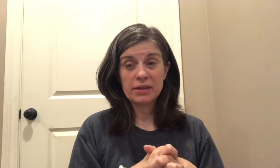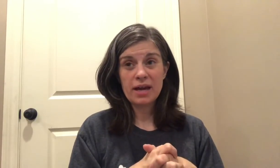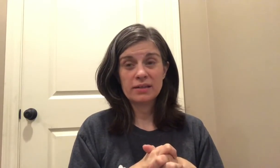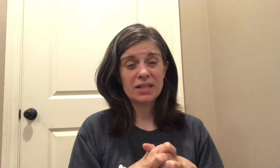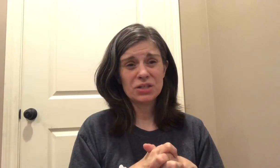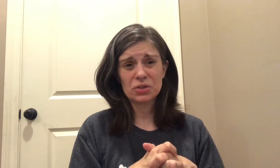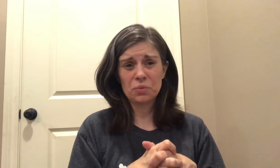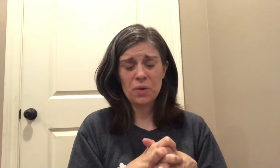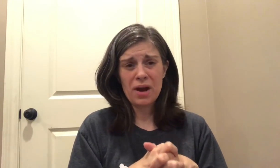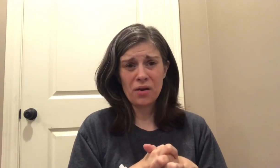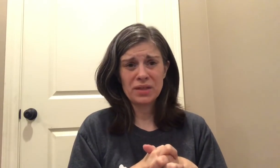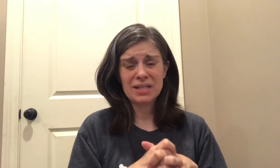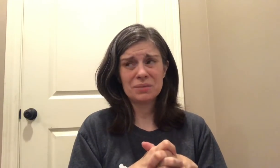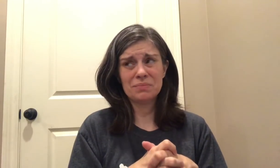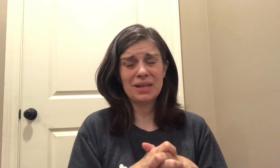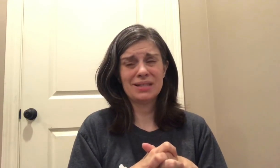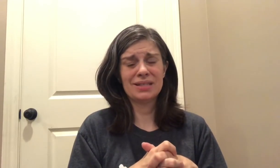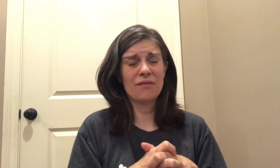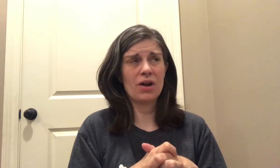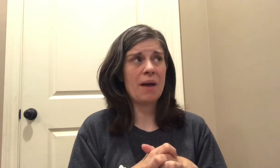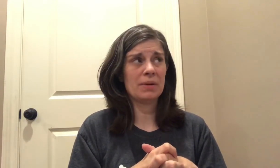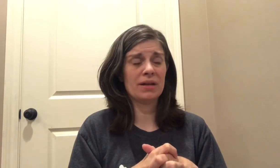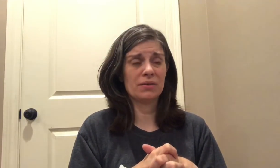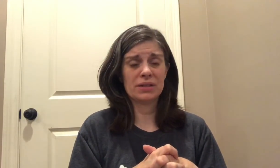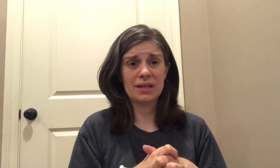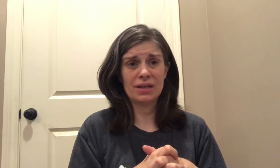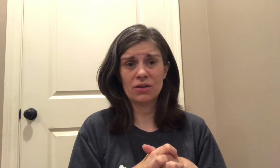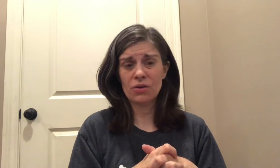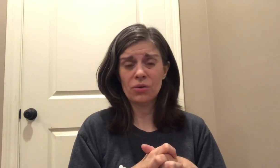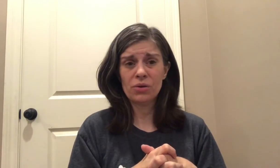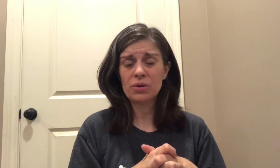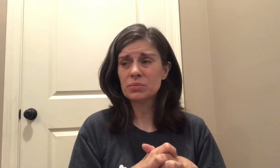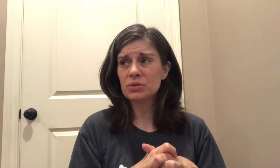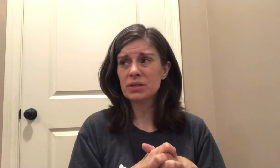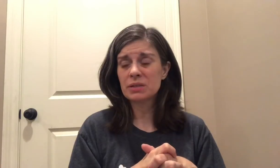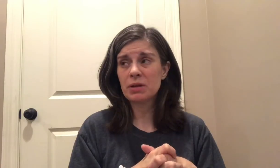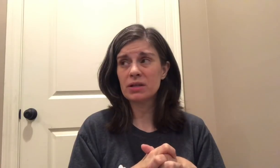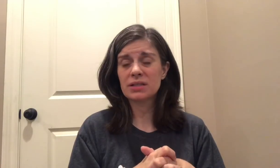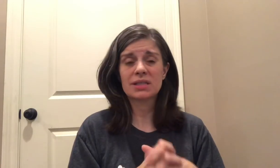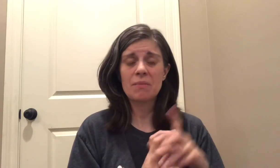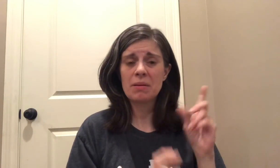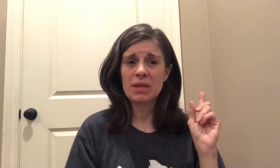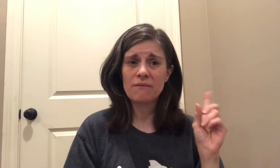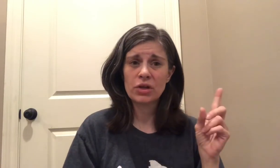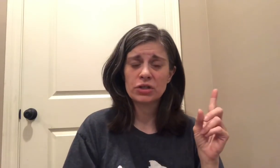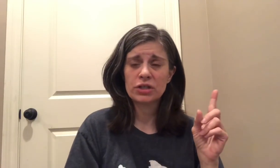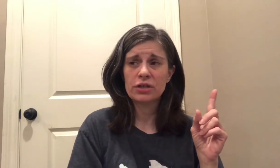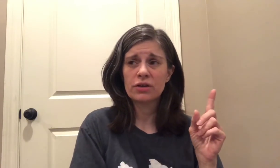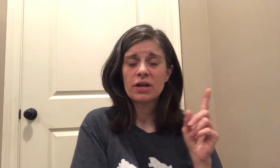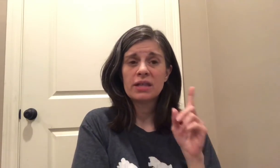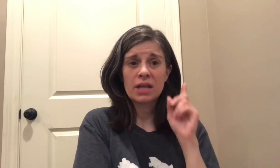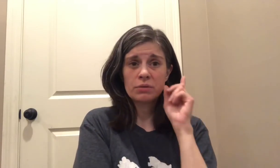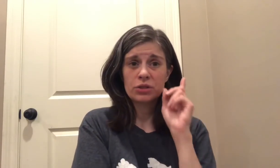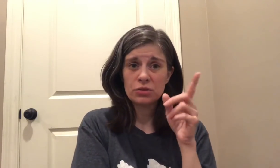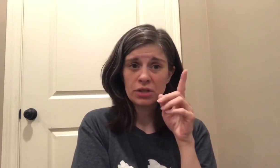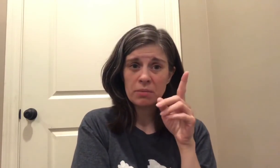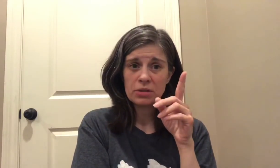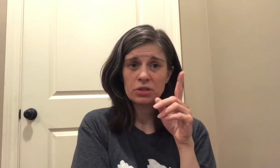that that is just rare that is that has never happened I don't think in our whole homeschool experience except maybe that first year that I was too stubborn to